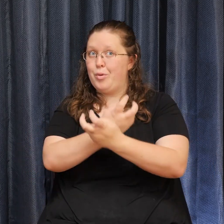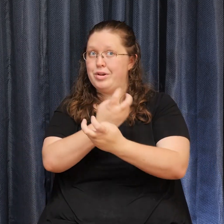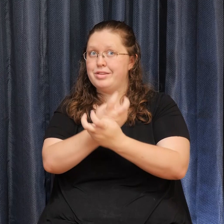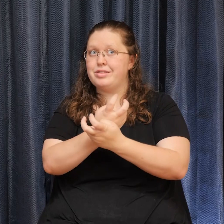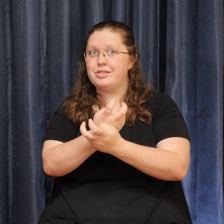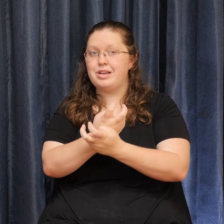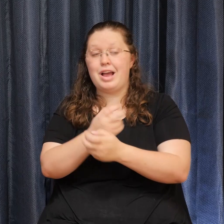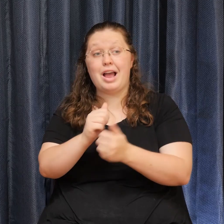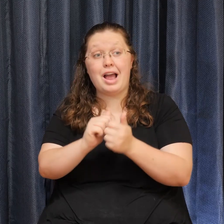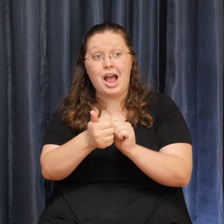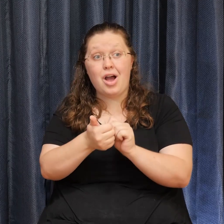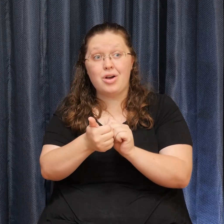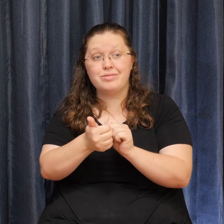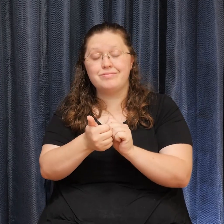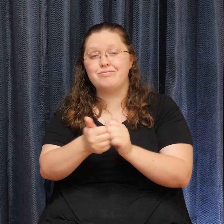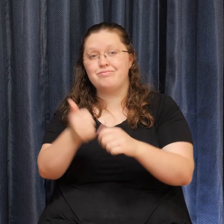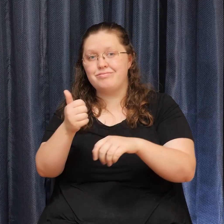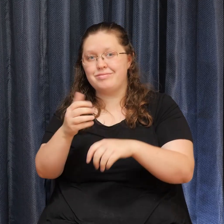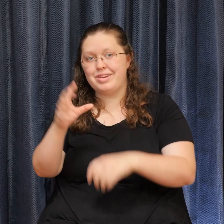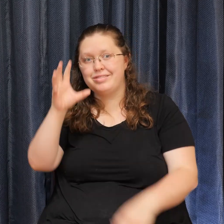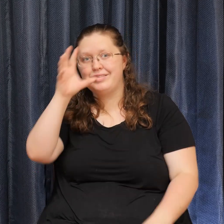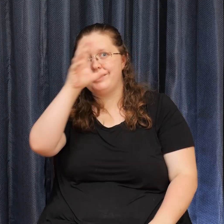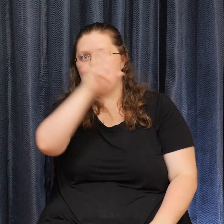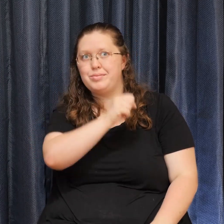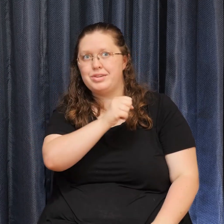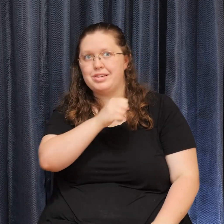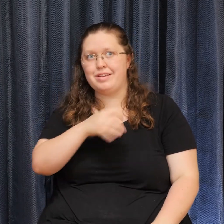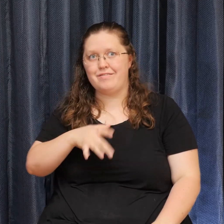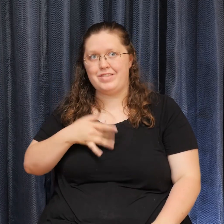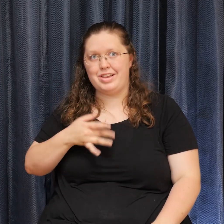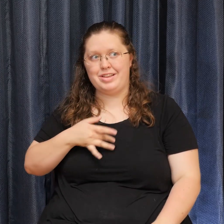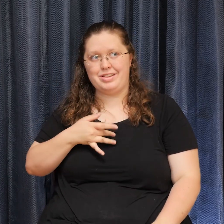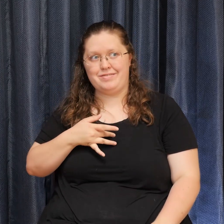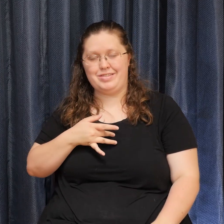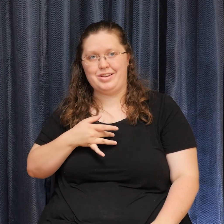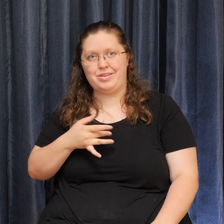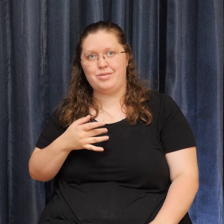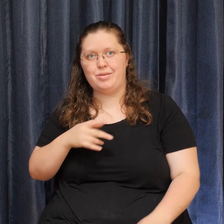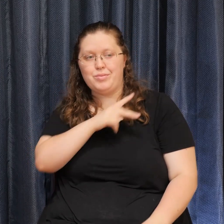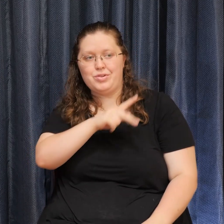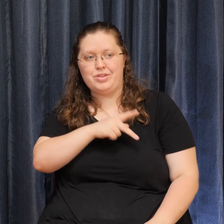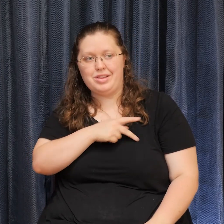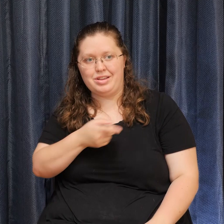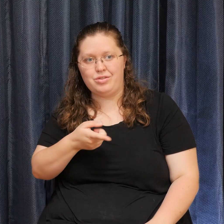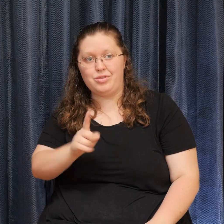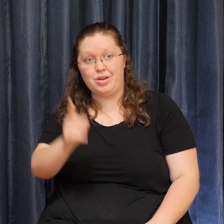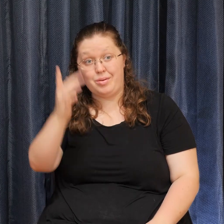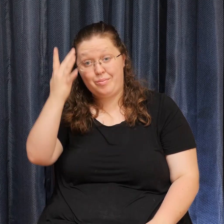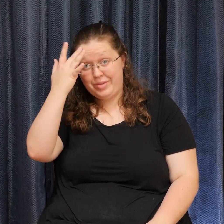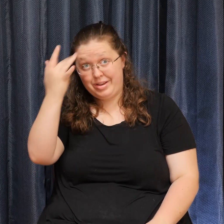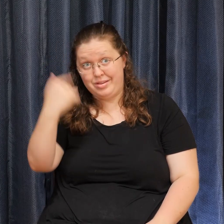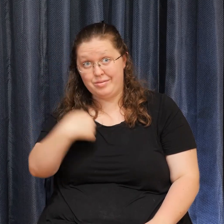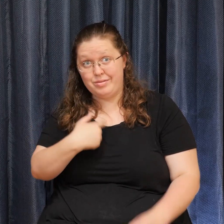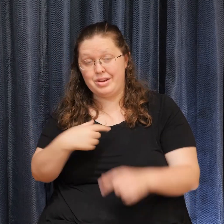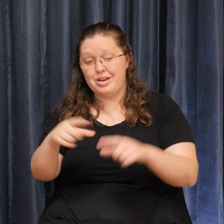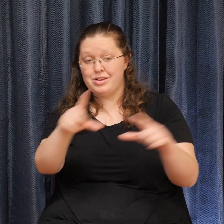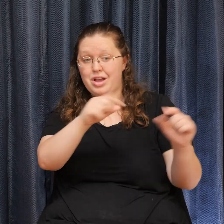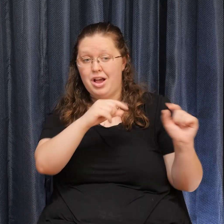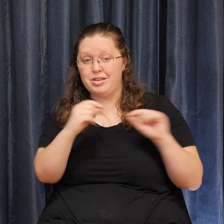Because usually We start gossiping About our assumptions We want to reinforce them Remember